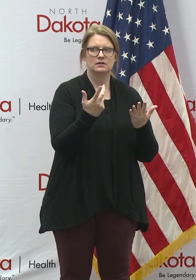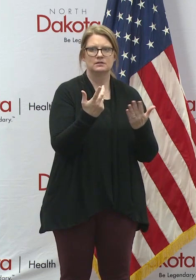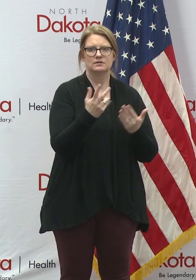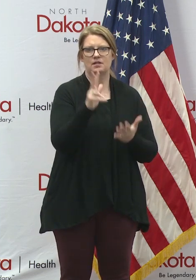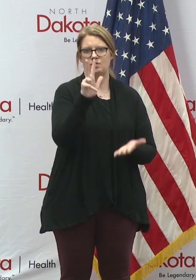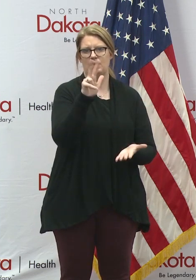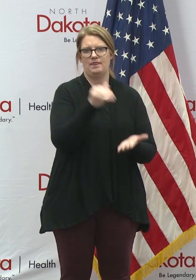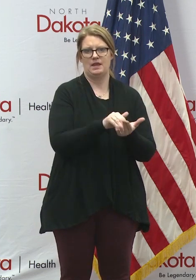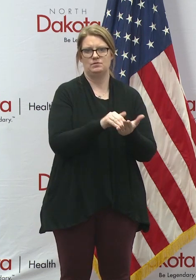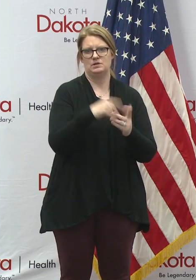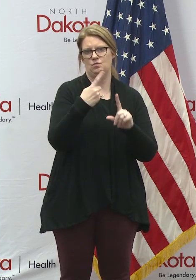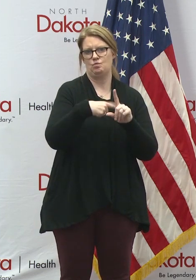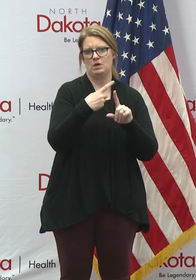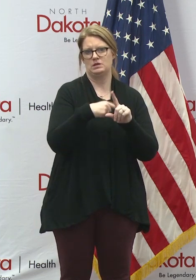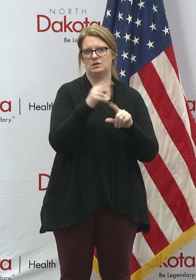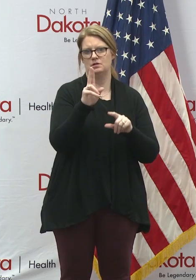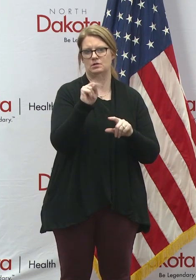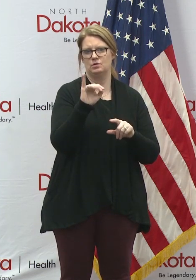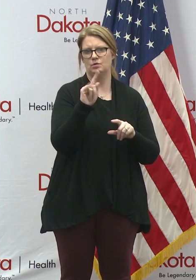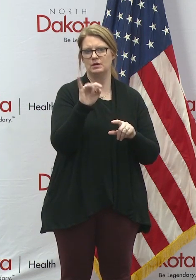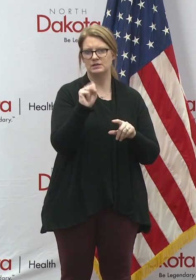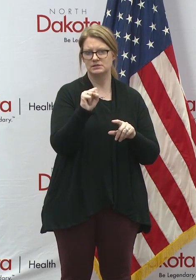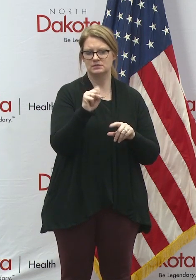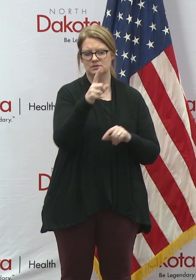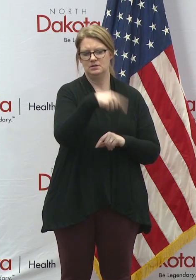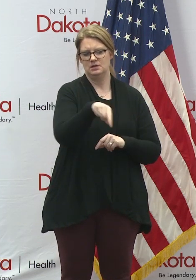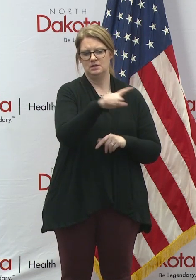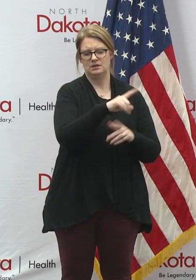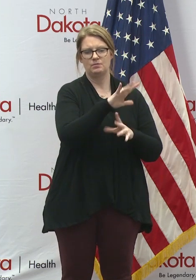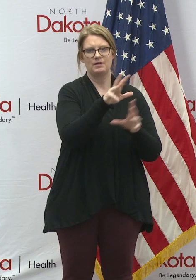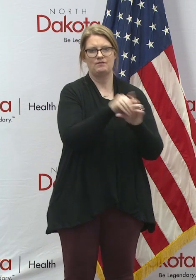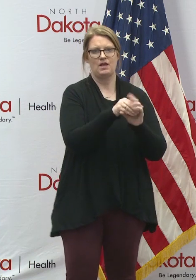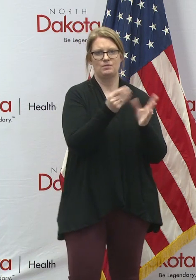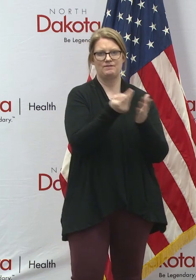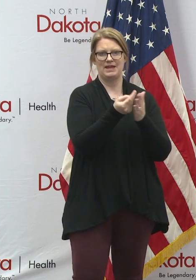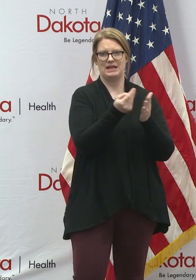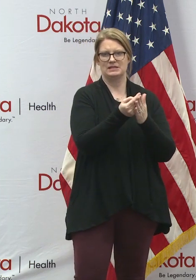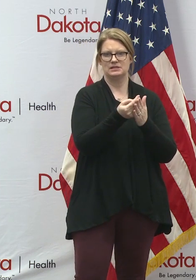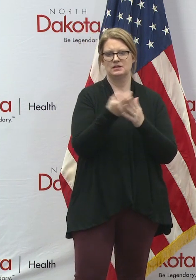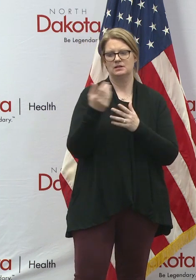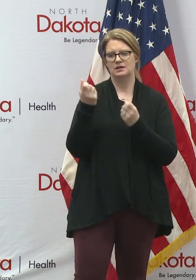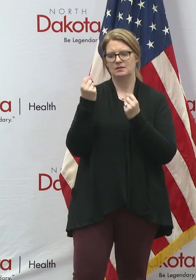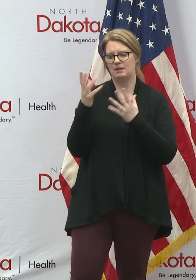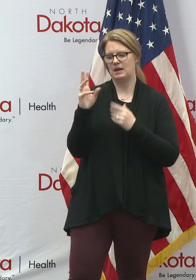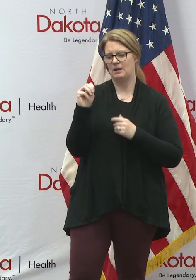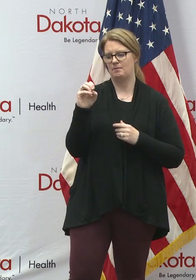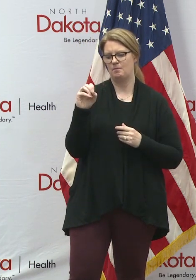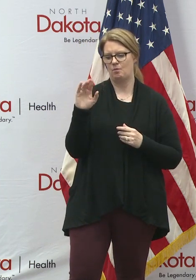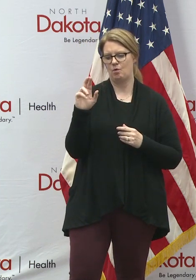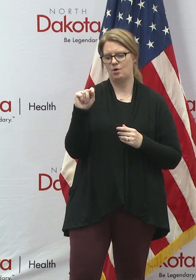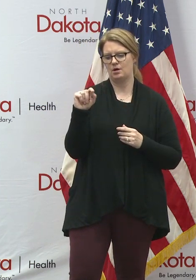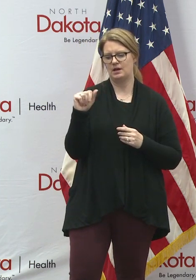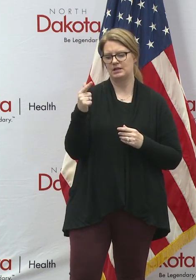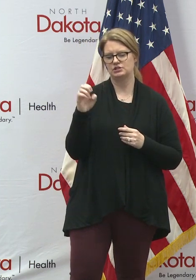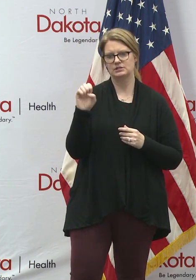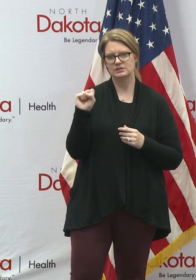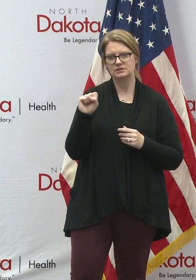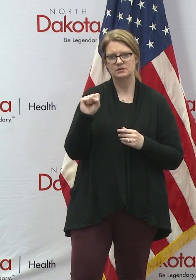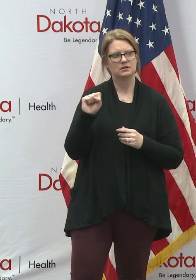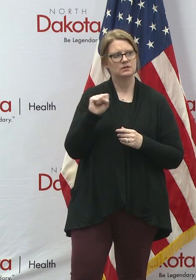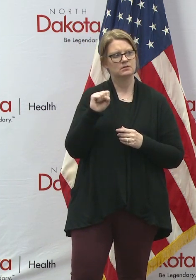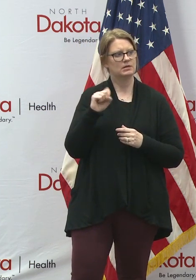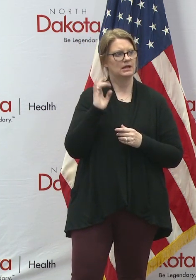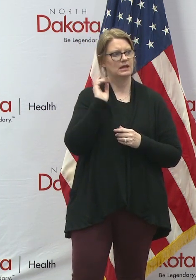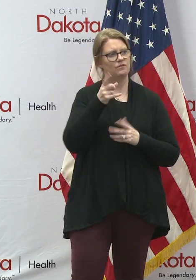3,000 rental units that, that were allowed and involved in financing. There's a number of mortgages. Uh, we could give you a contact there,